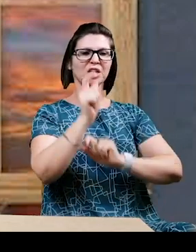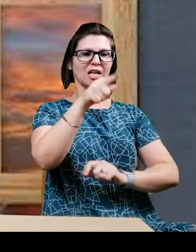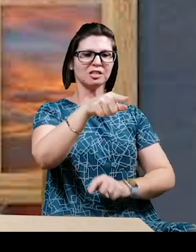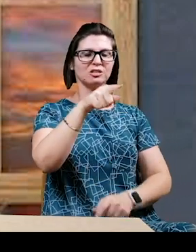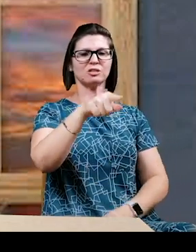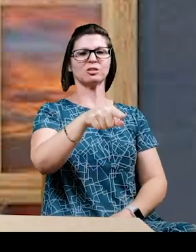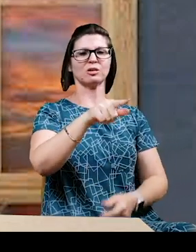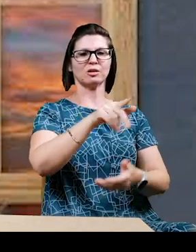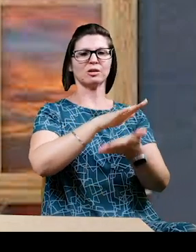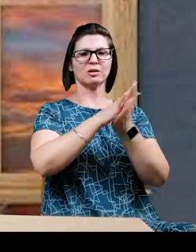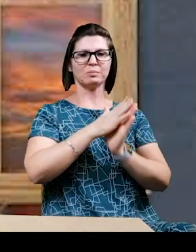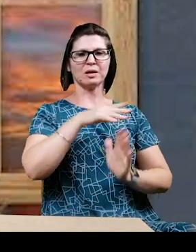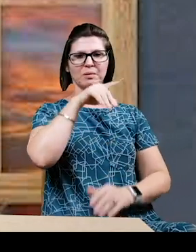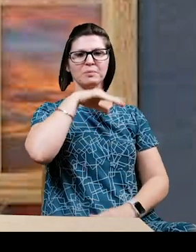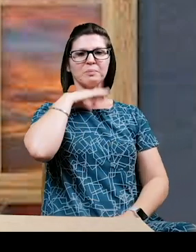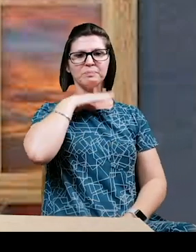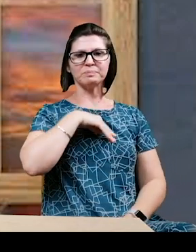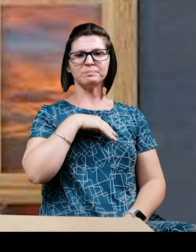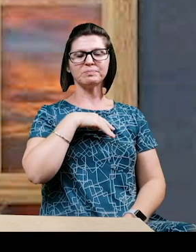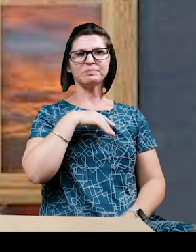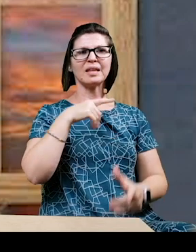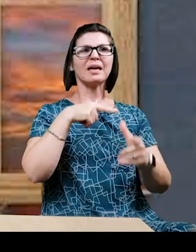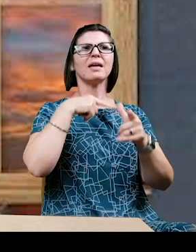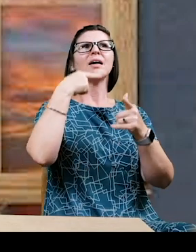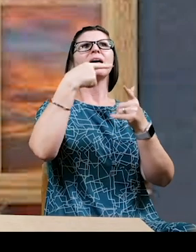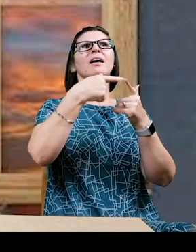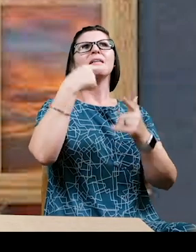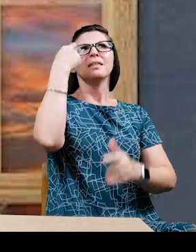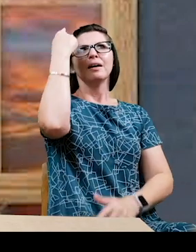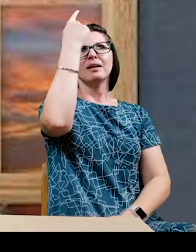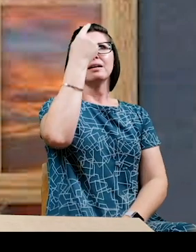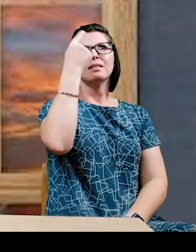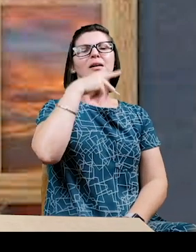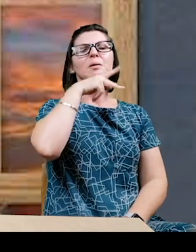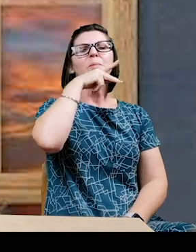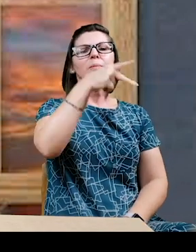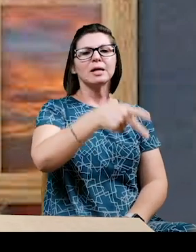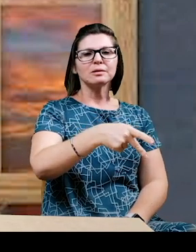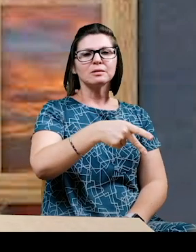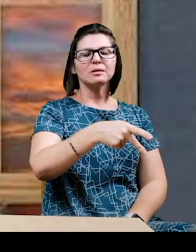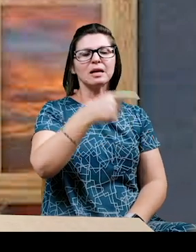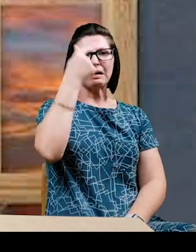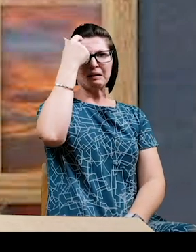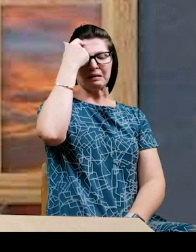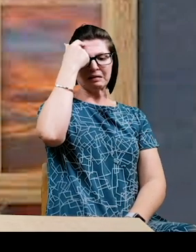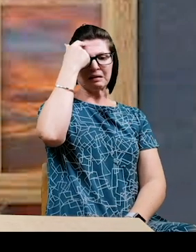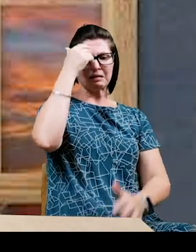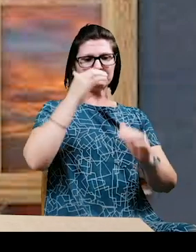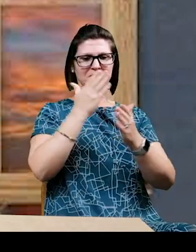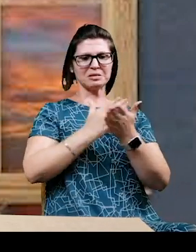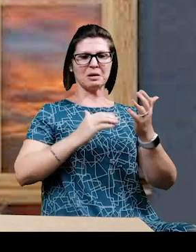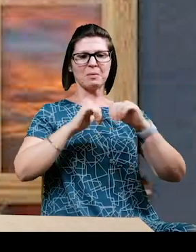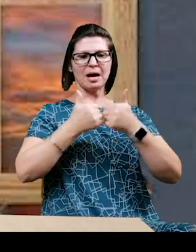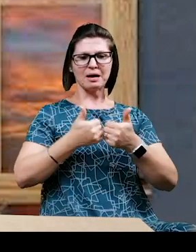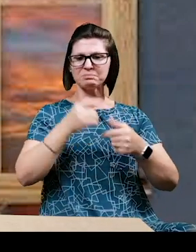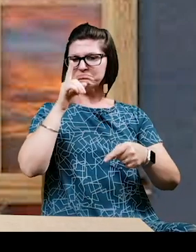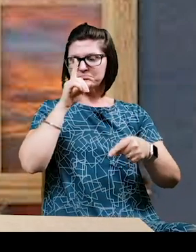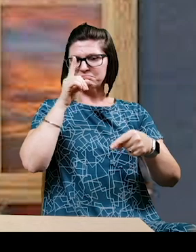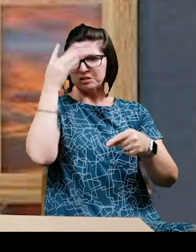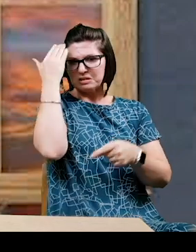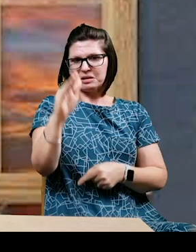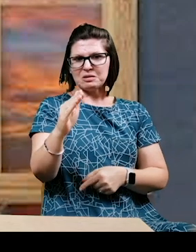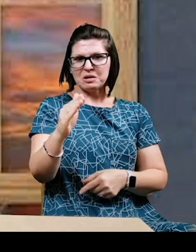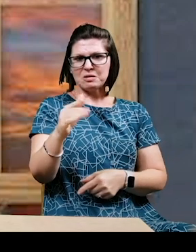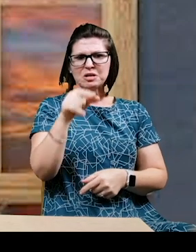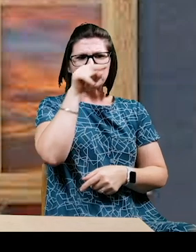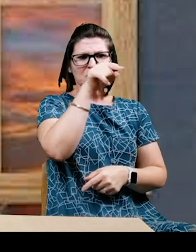And then the rabbit thought about Pellegrina. He felt in some way that he could not explain to himself that she was responsible